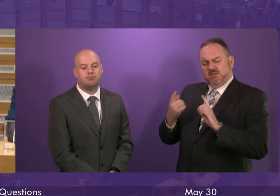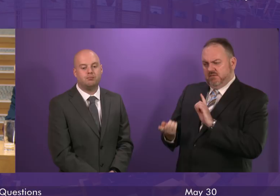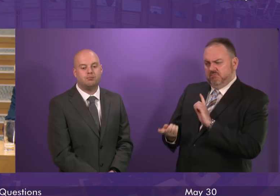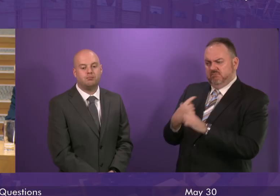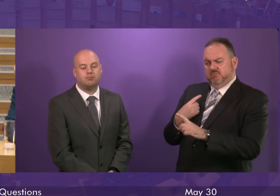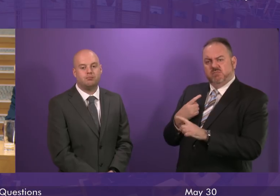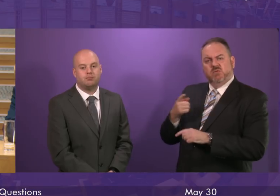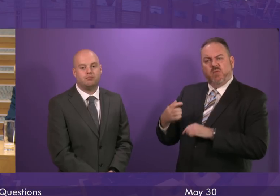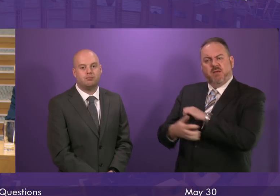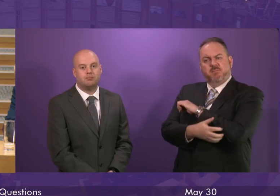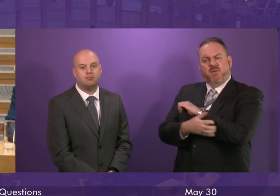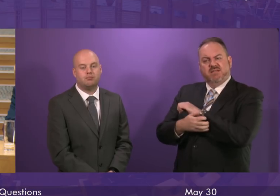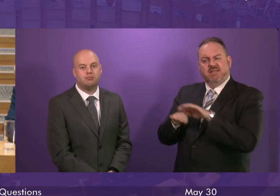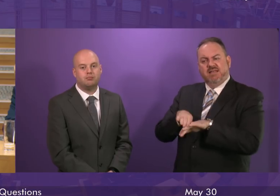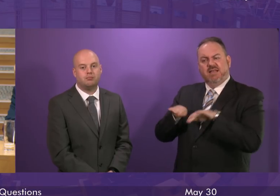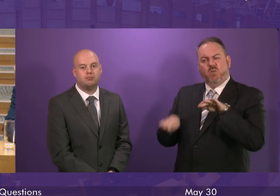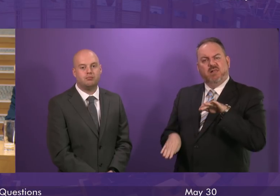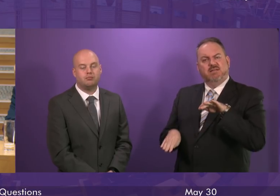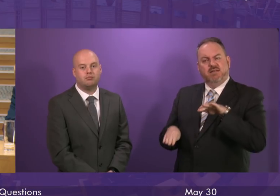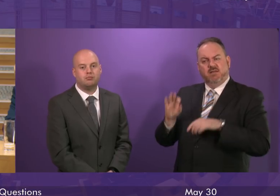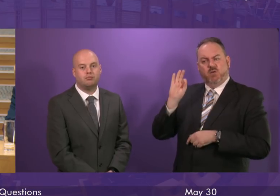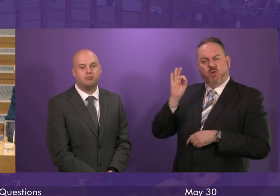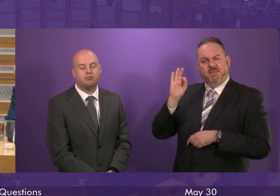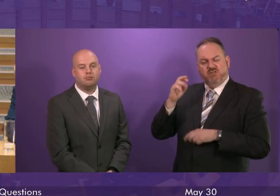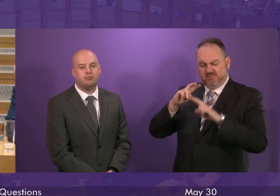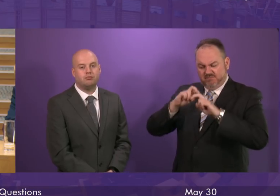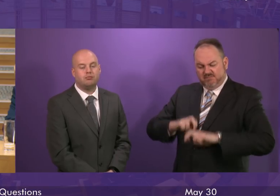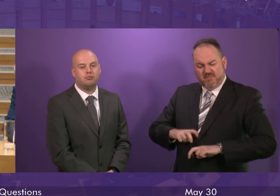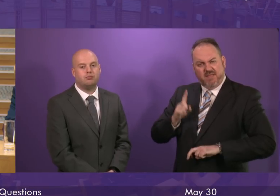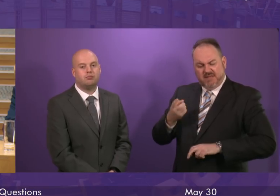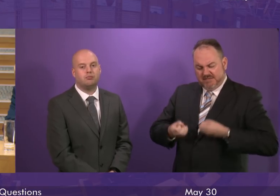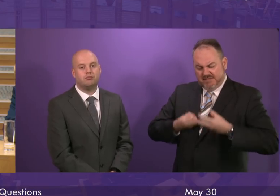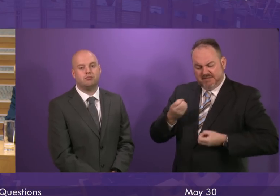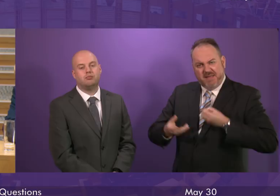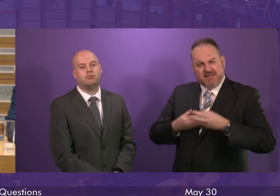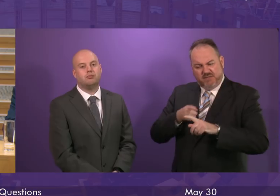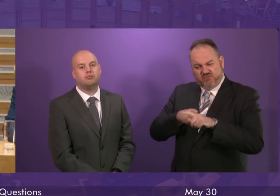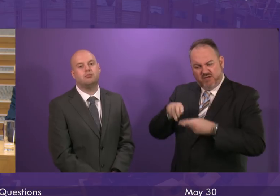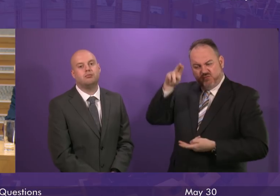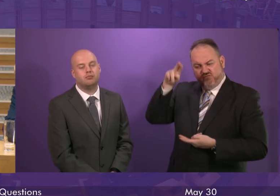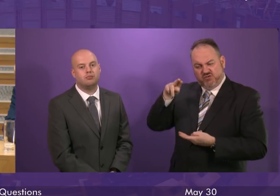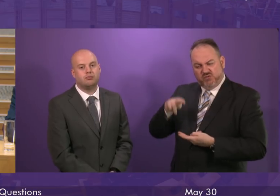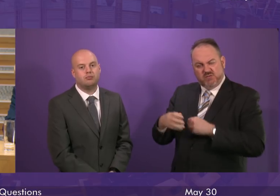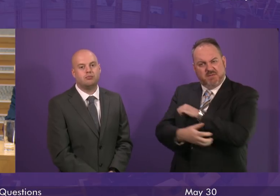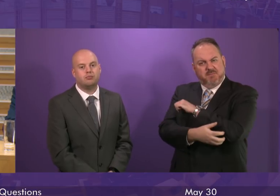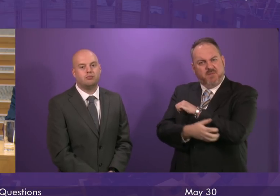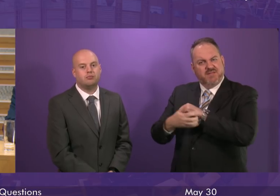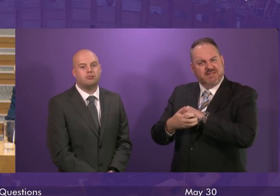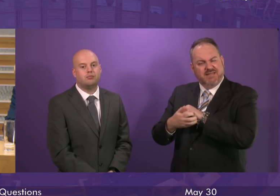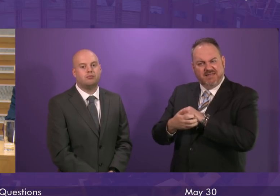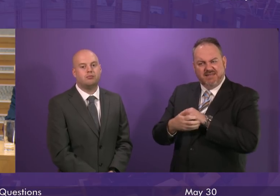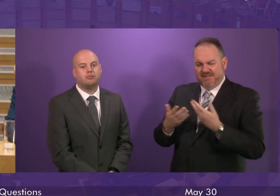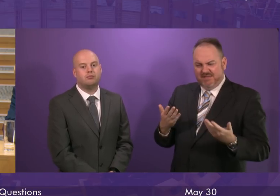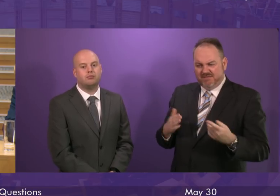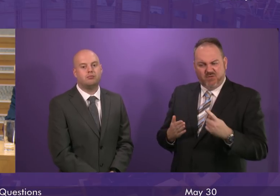to the Poverty and Inequality Commission's recent finding that the current level of spending directed at tackling poverty in Scotland is falling